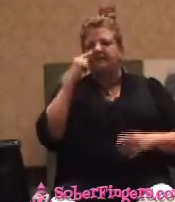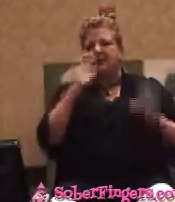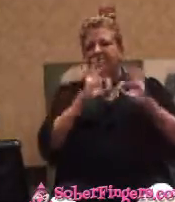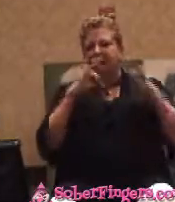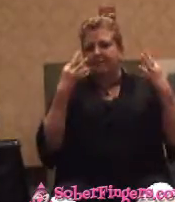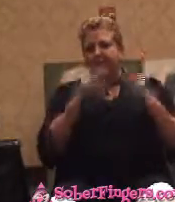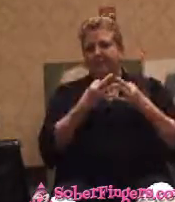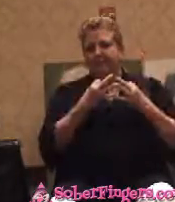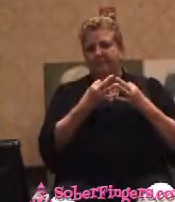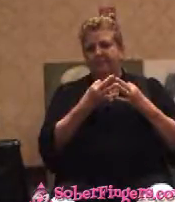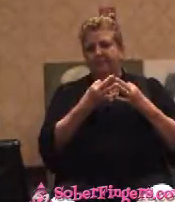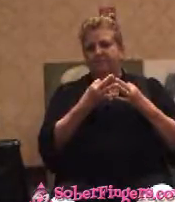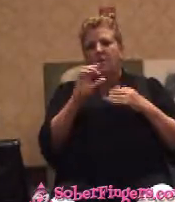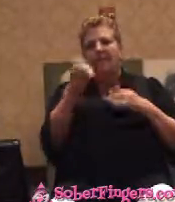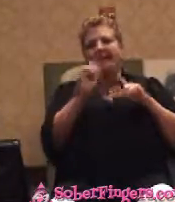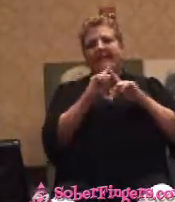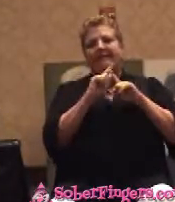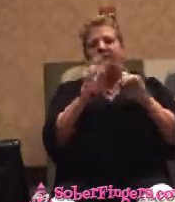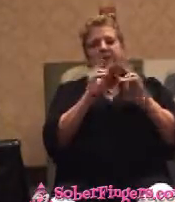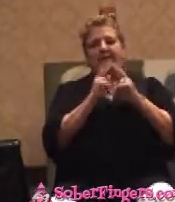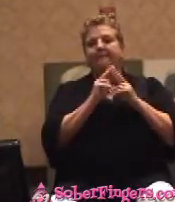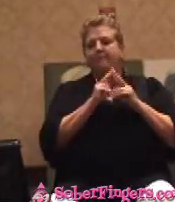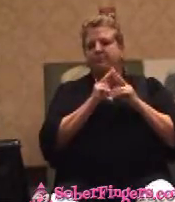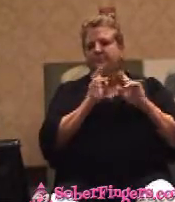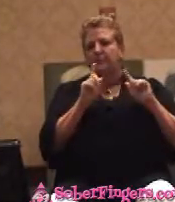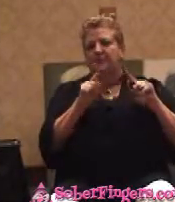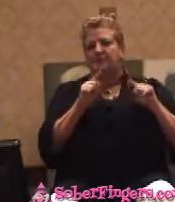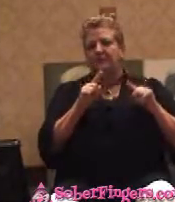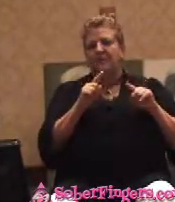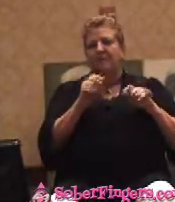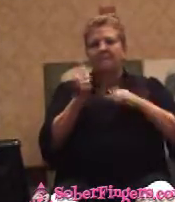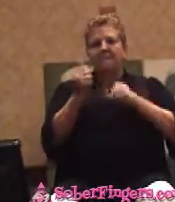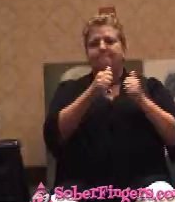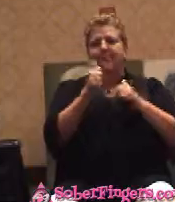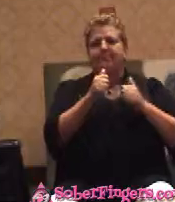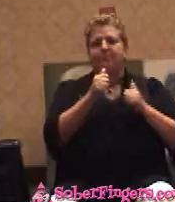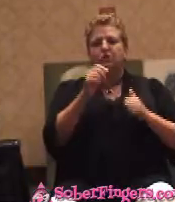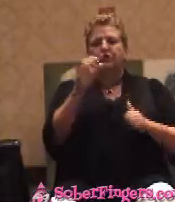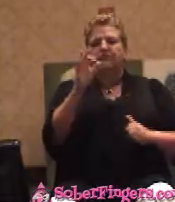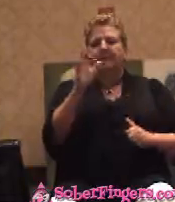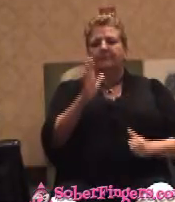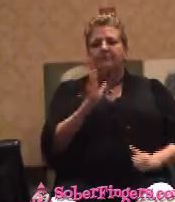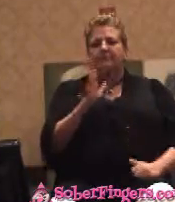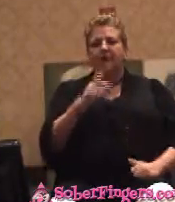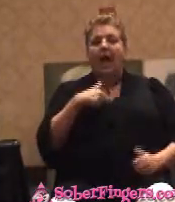There were ten couples that went out there. There was a Baptist minister. I'm a Methodist. I was anything I'd do.